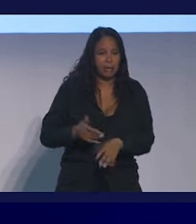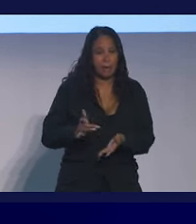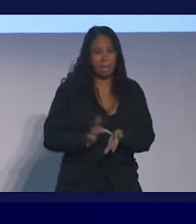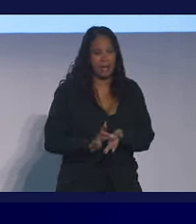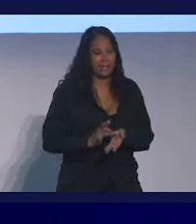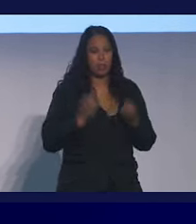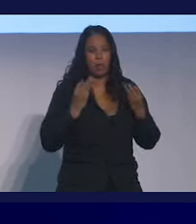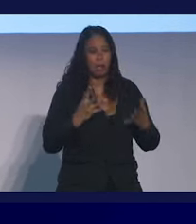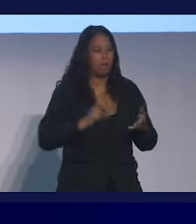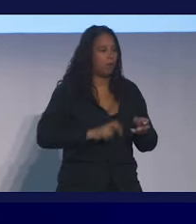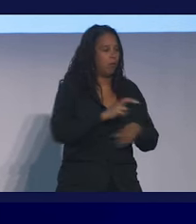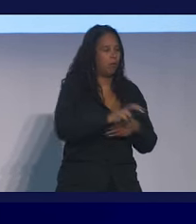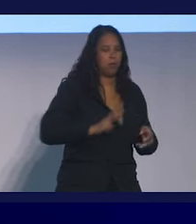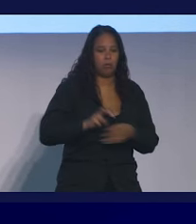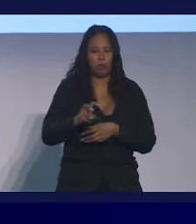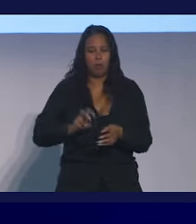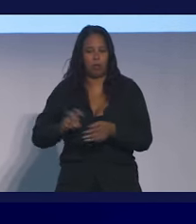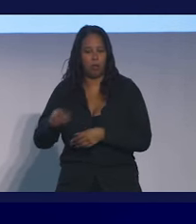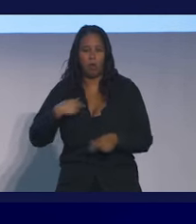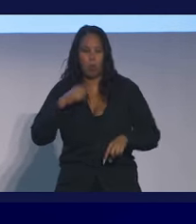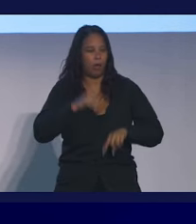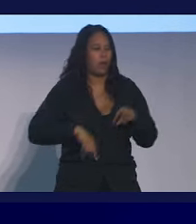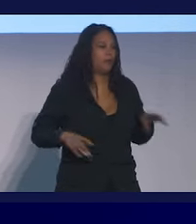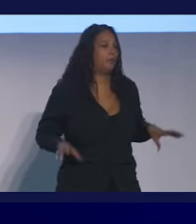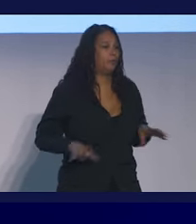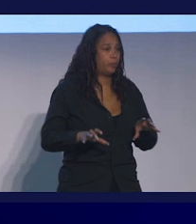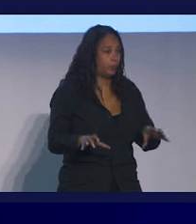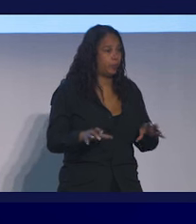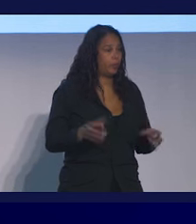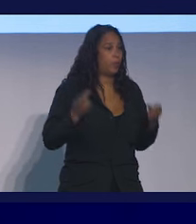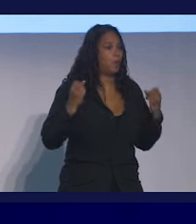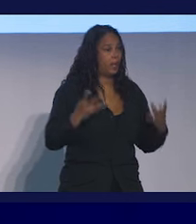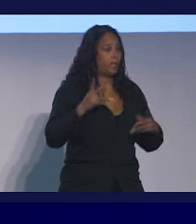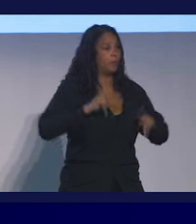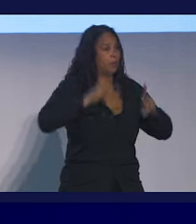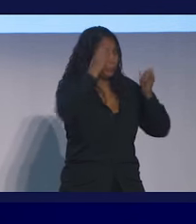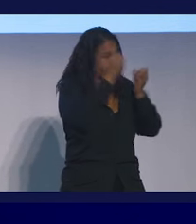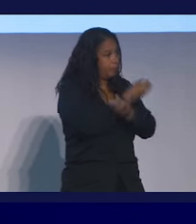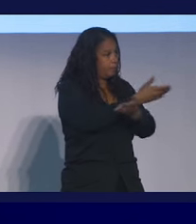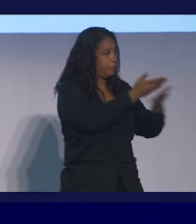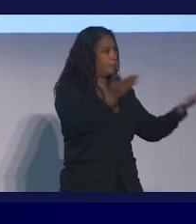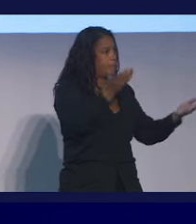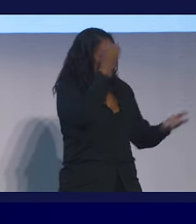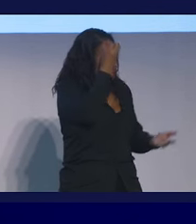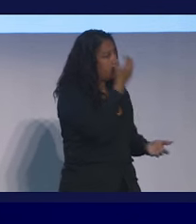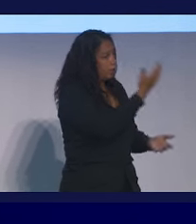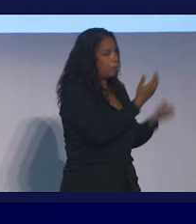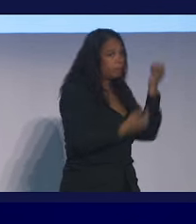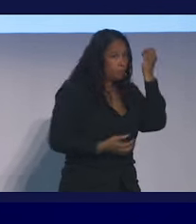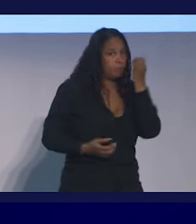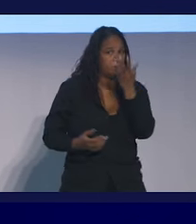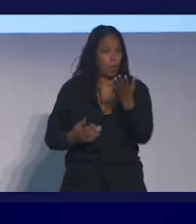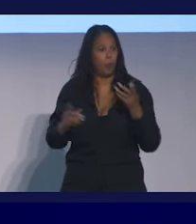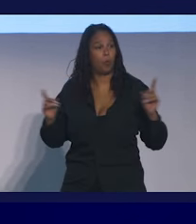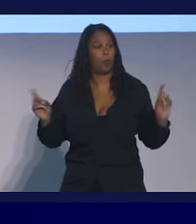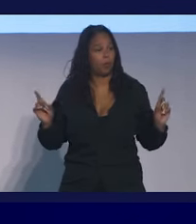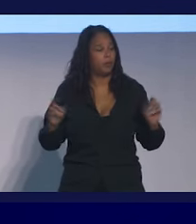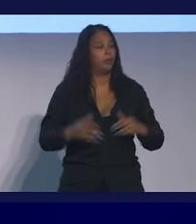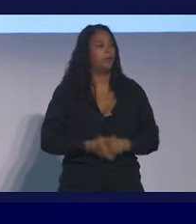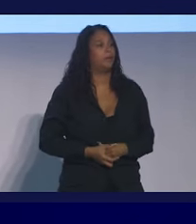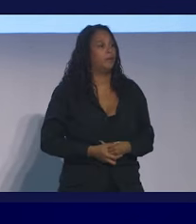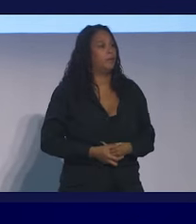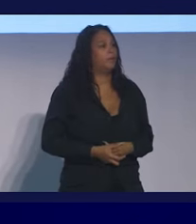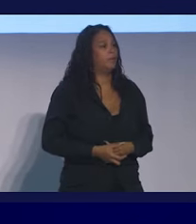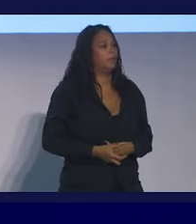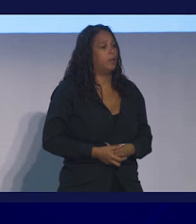many hoops to jump through. We just can't do it. So we sometimes tell people about it. We refer them out and tell them to ask their psychiatrist outpatient about it. And